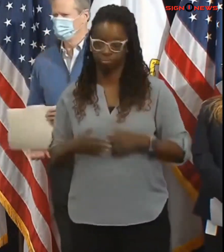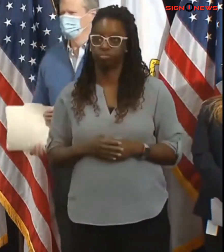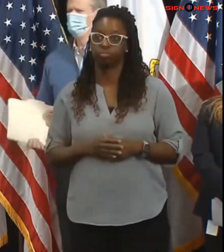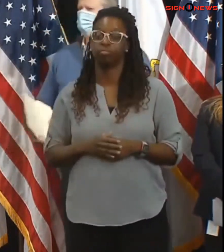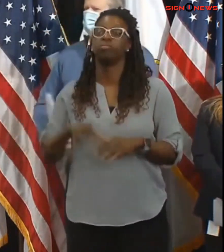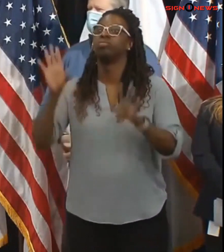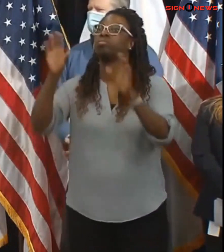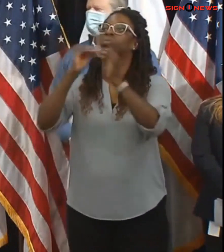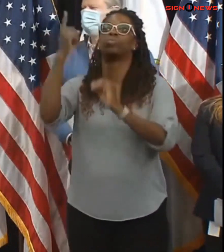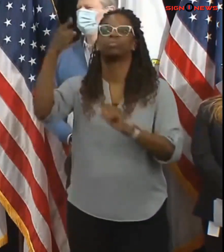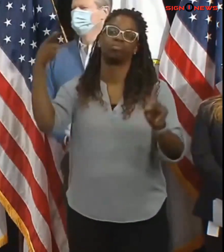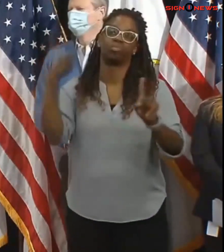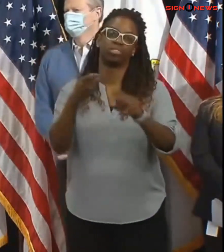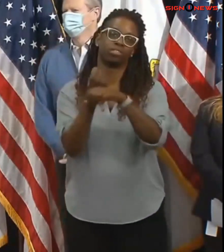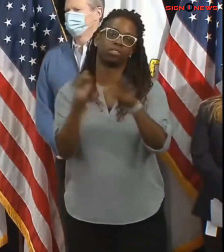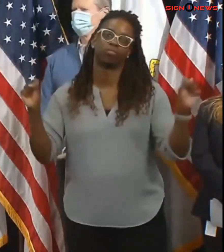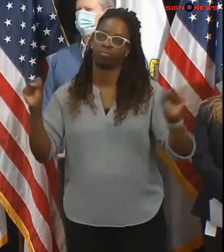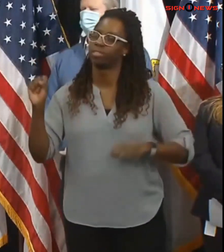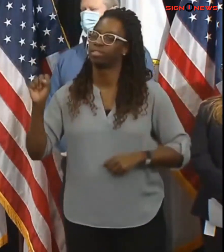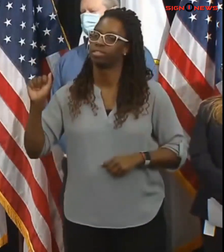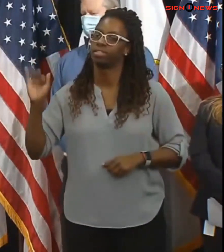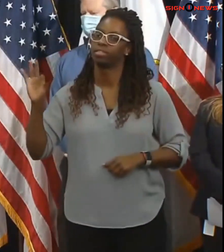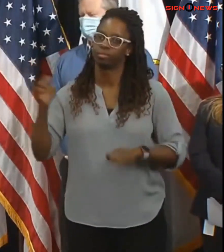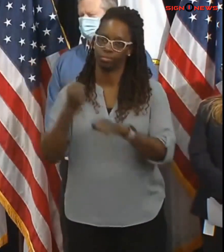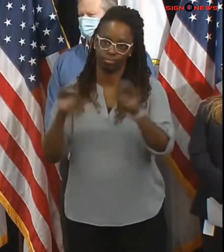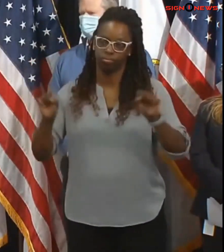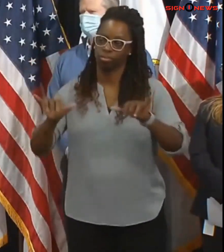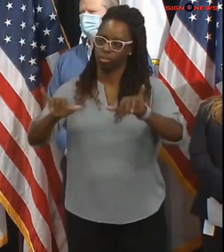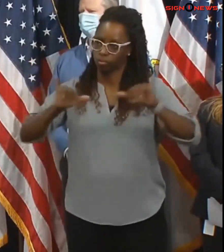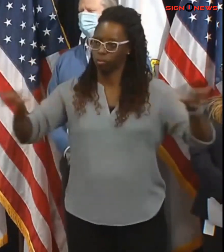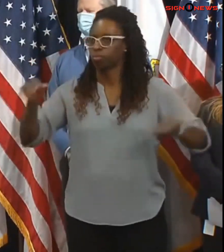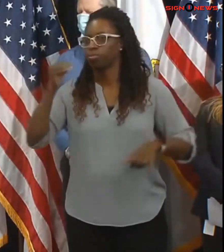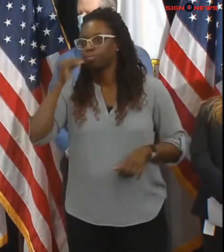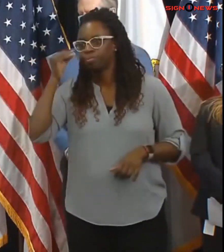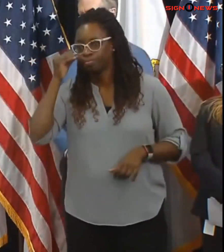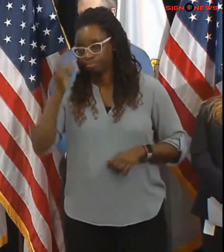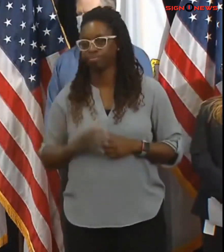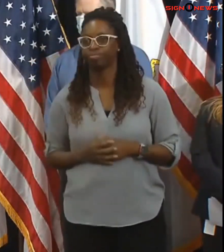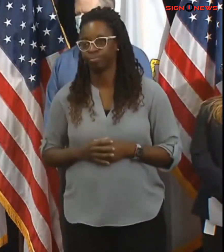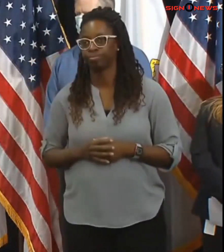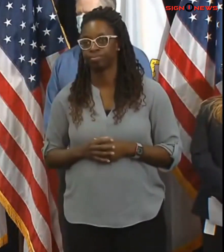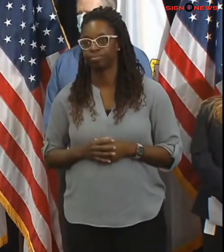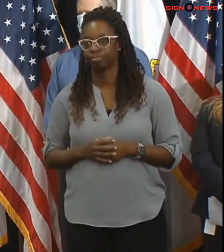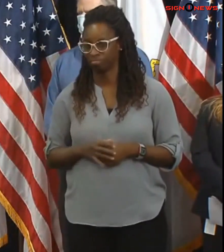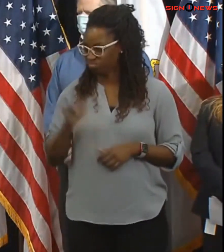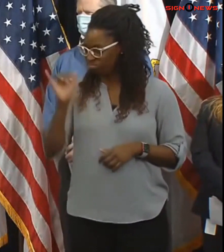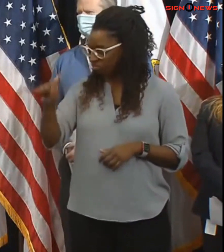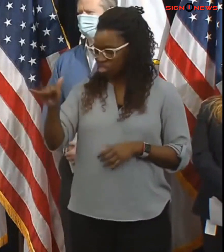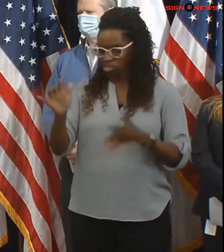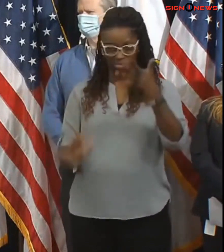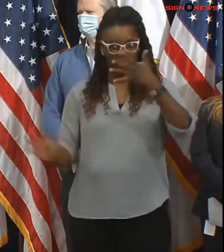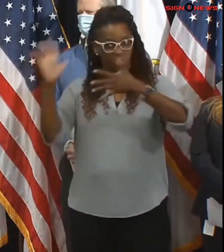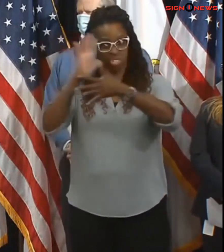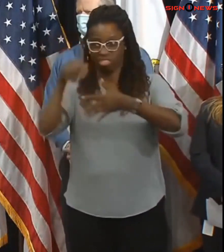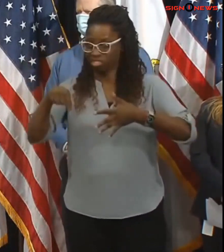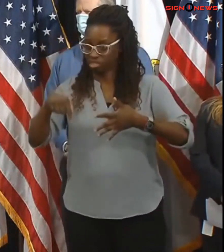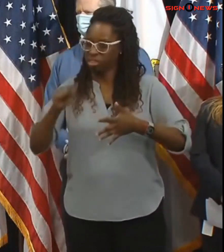saturday to stay home if you can this will be one of the most severe winter storms we've seen in a while